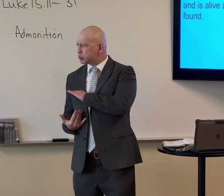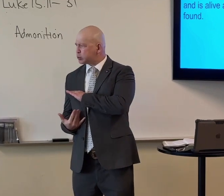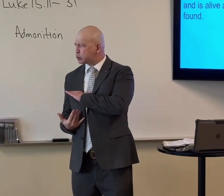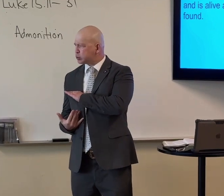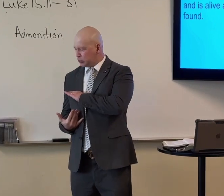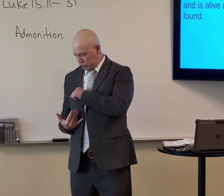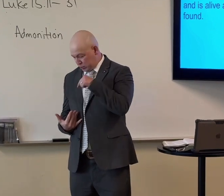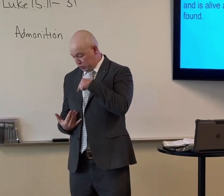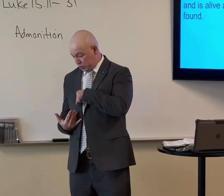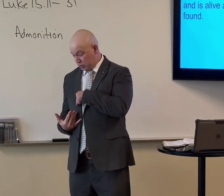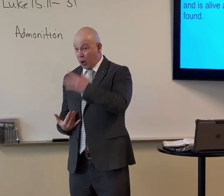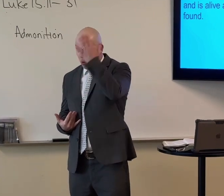we're really angry.